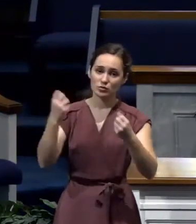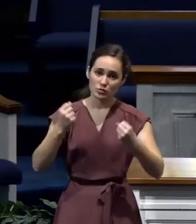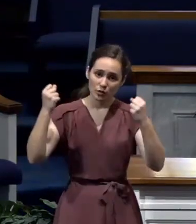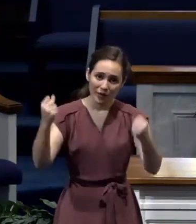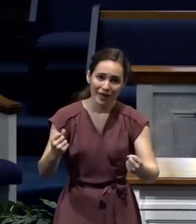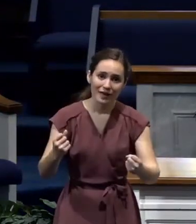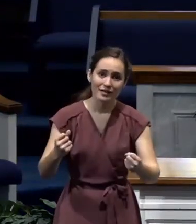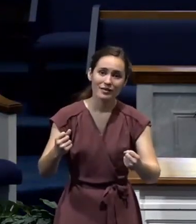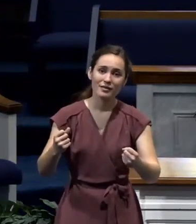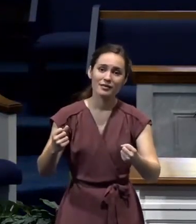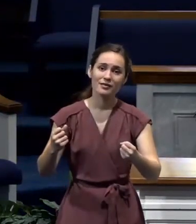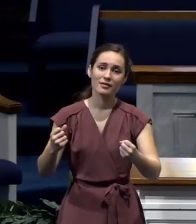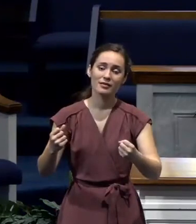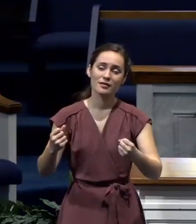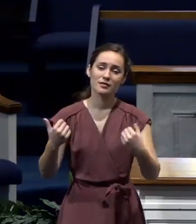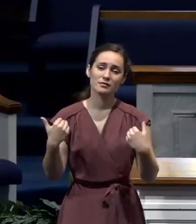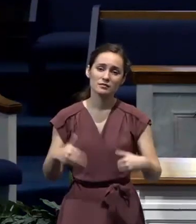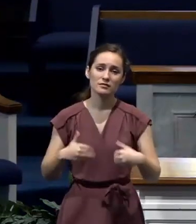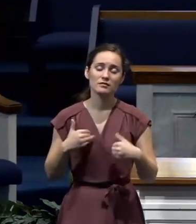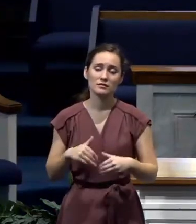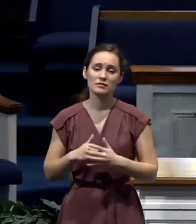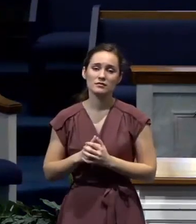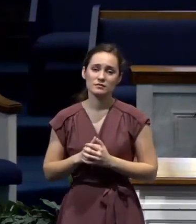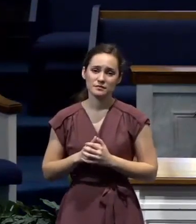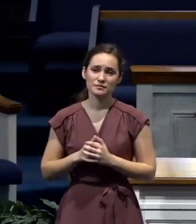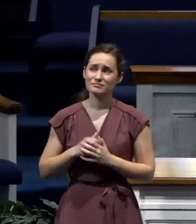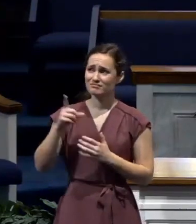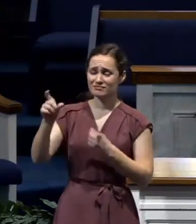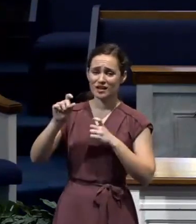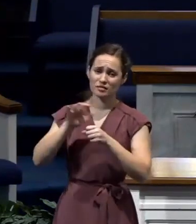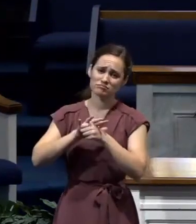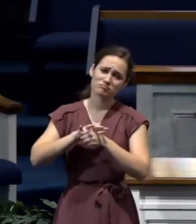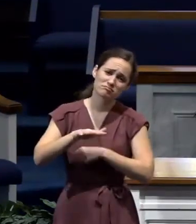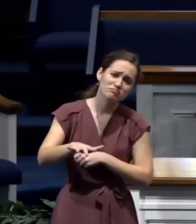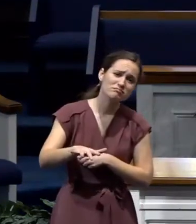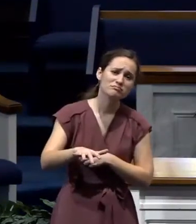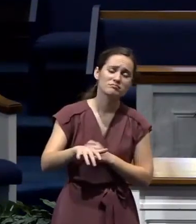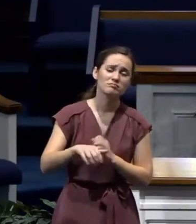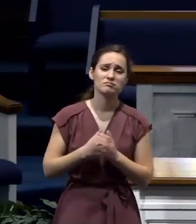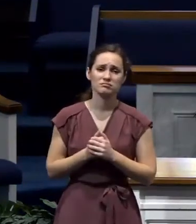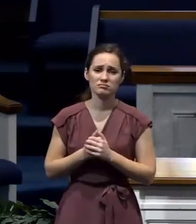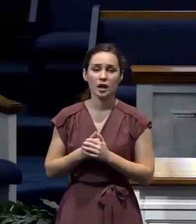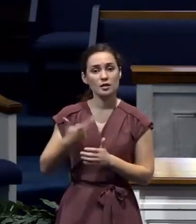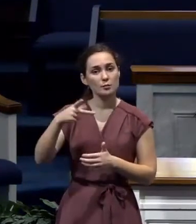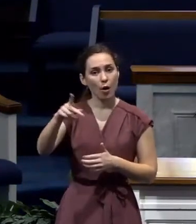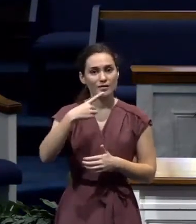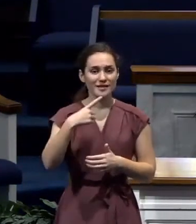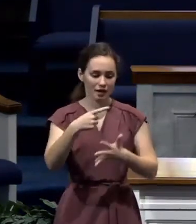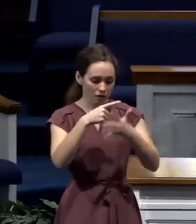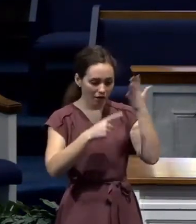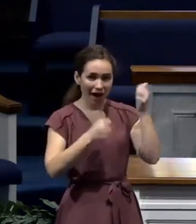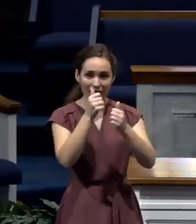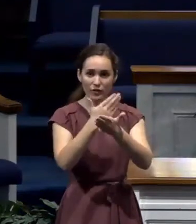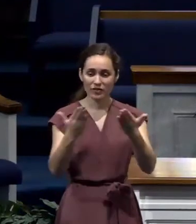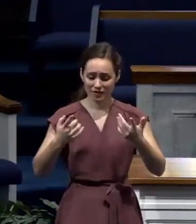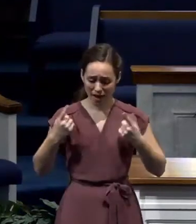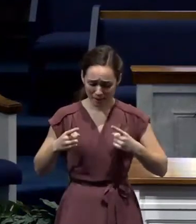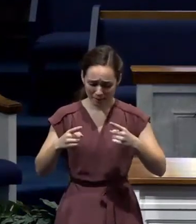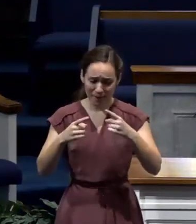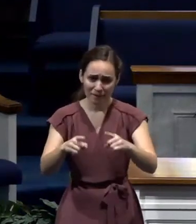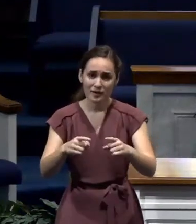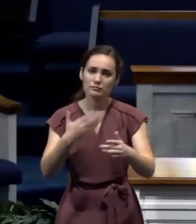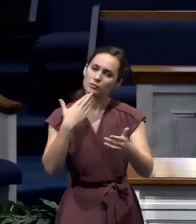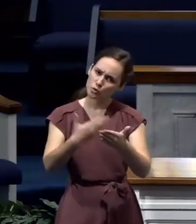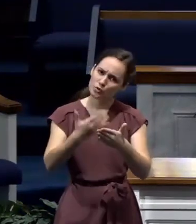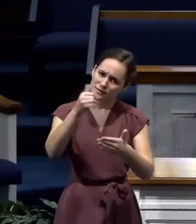it in great measure and great supply. And so Paul says, you know, this is all good. All these things that are happening to me as a result